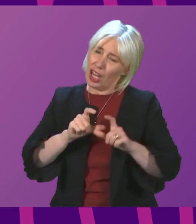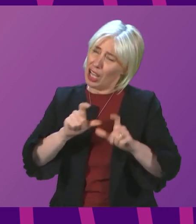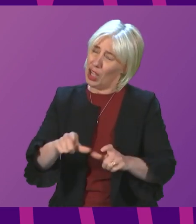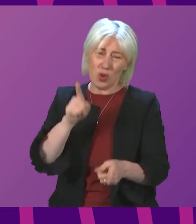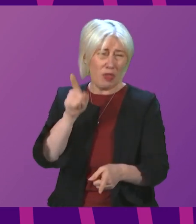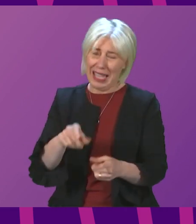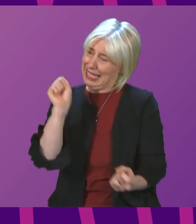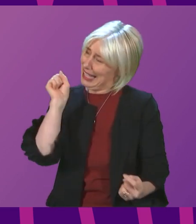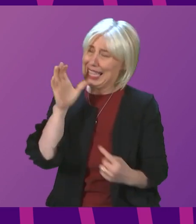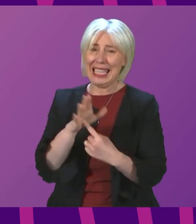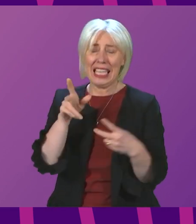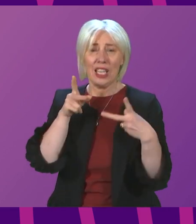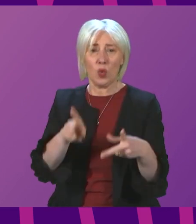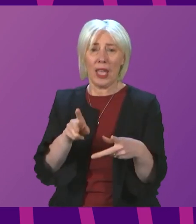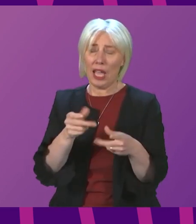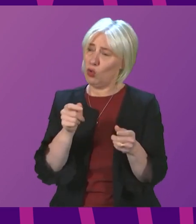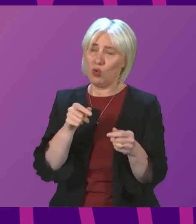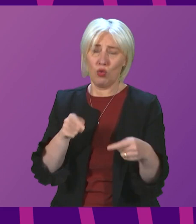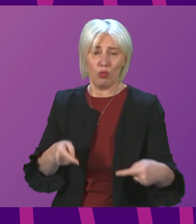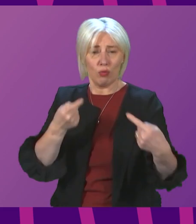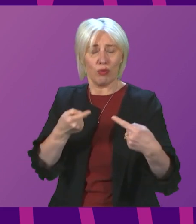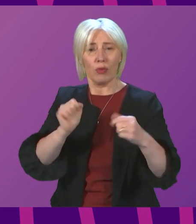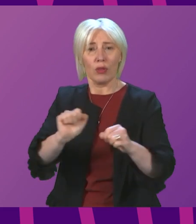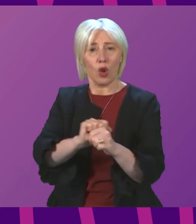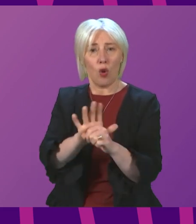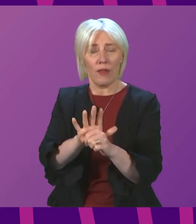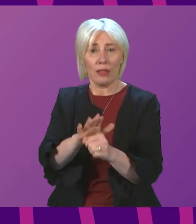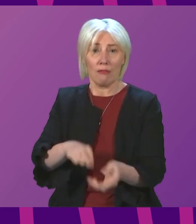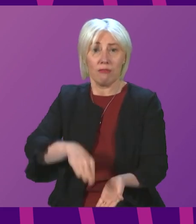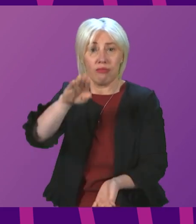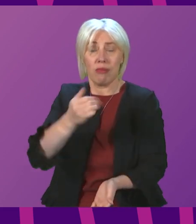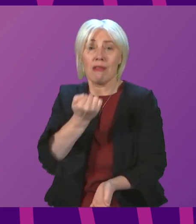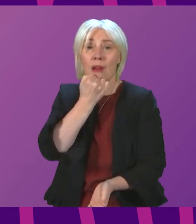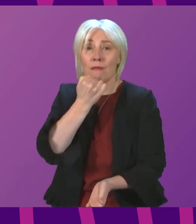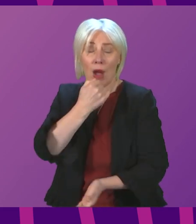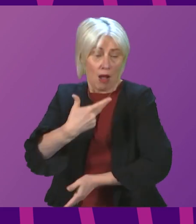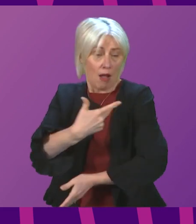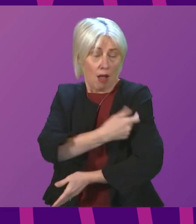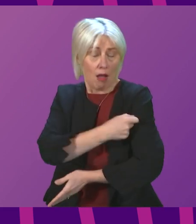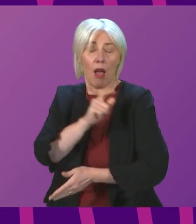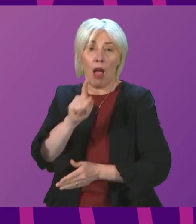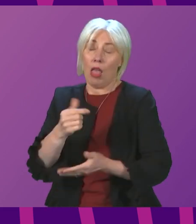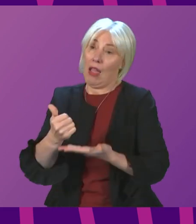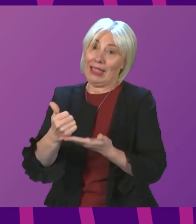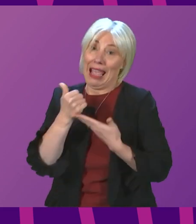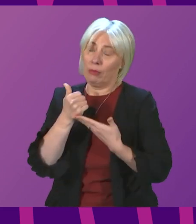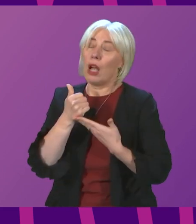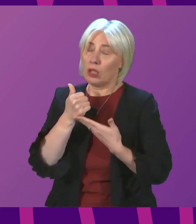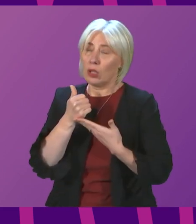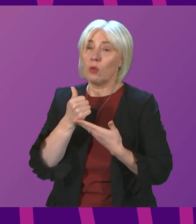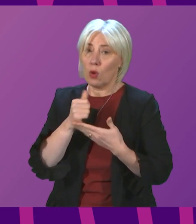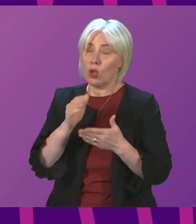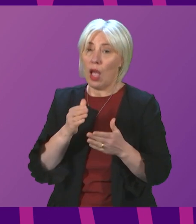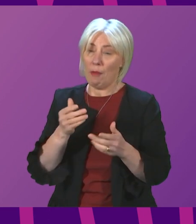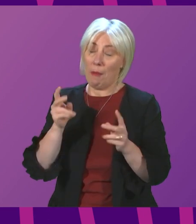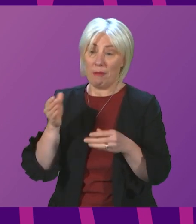cornerstone of our battle against COVID. The very high vaccination rates achieved so far have helped us considerably on